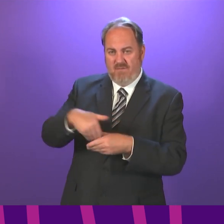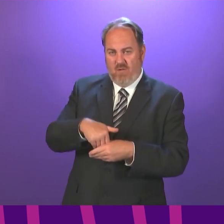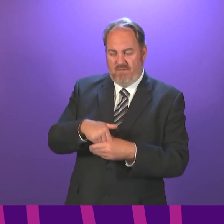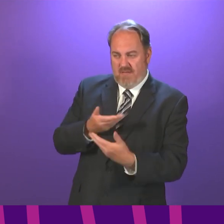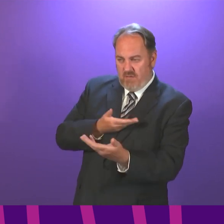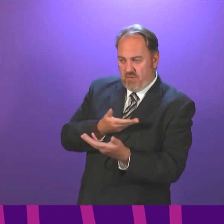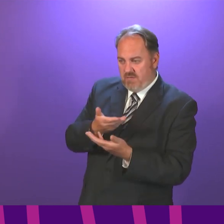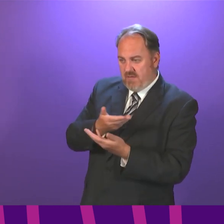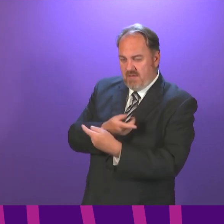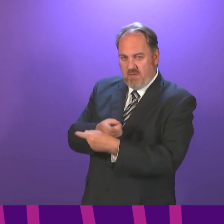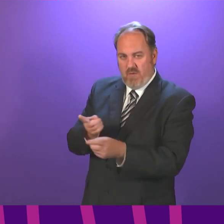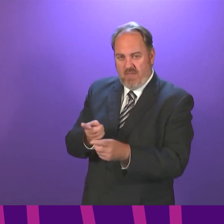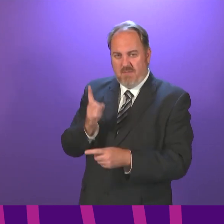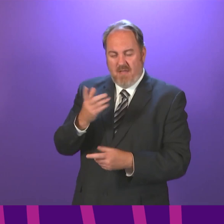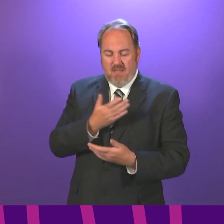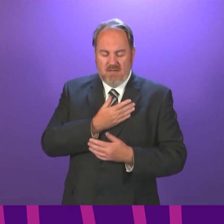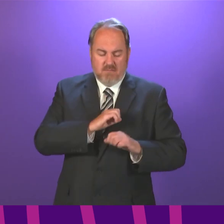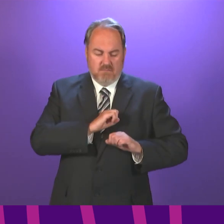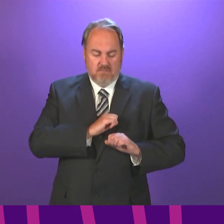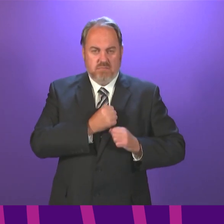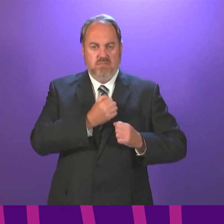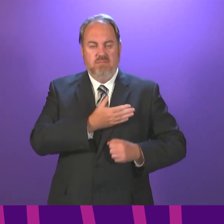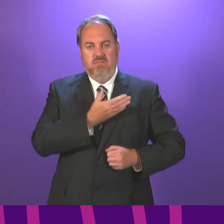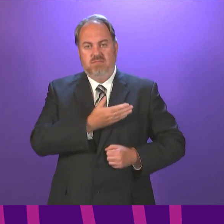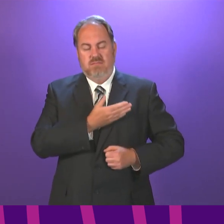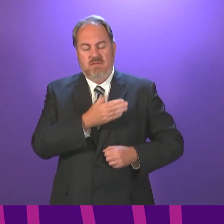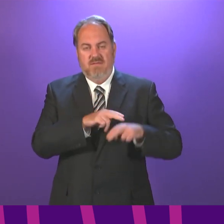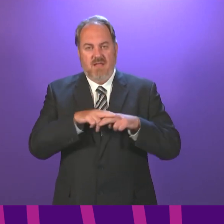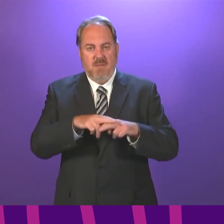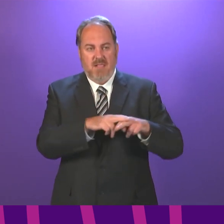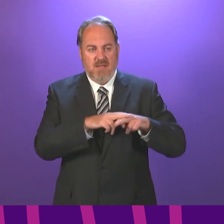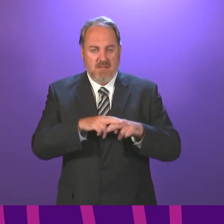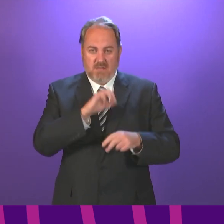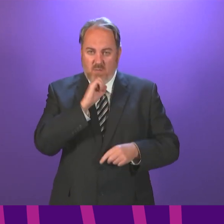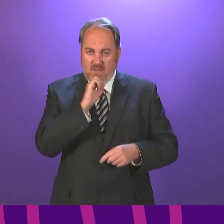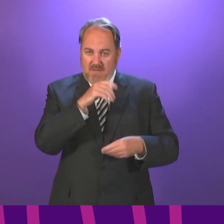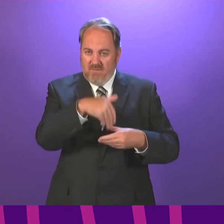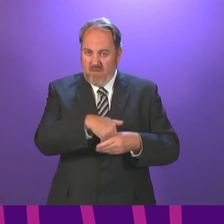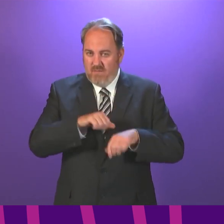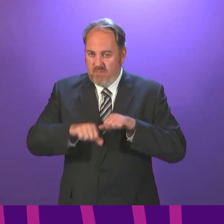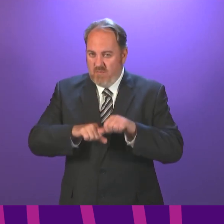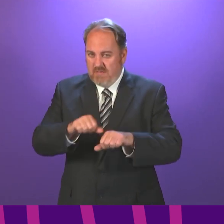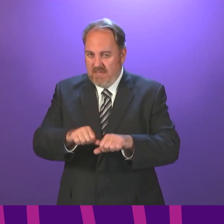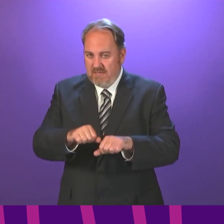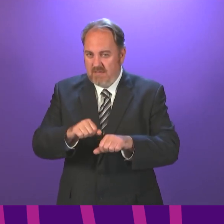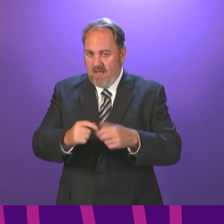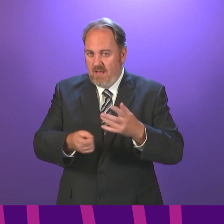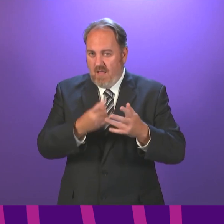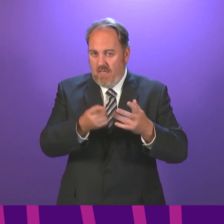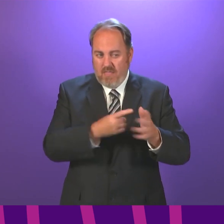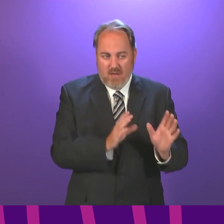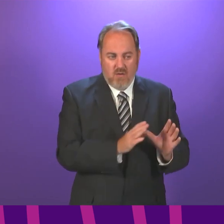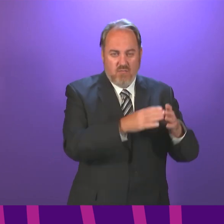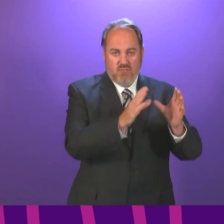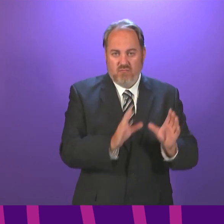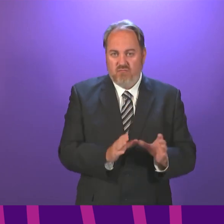confirm that the bereaved families will be central to this inquiry? And will the Scottish Government also engage with stakeholders, including bereaved